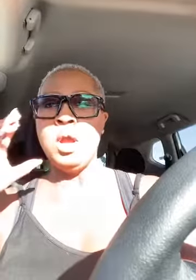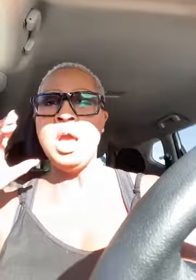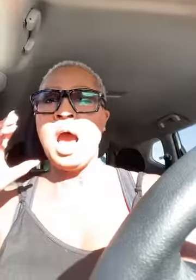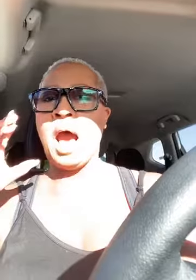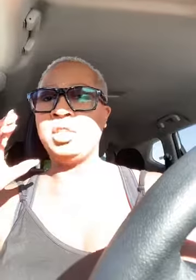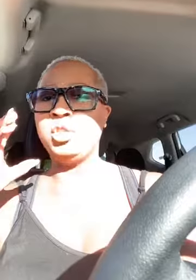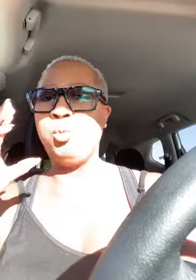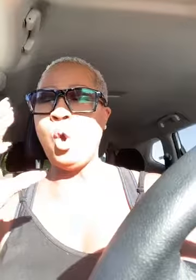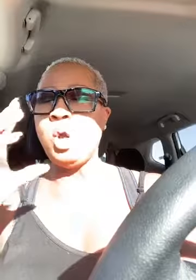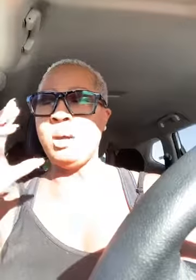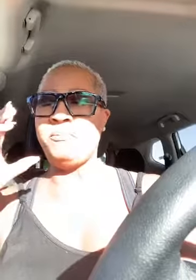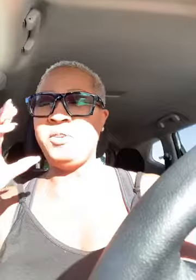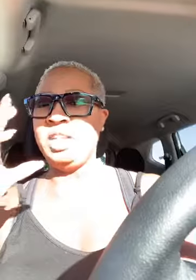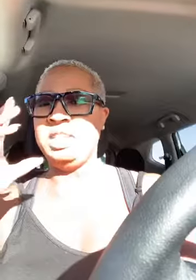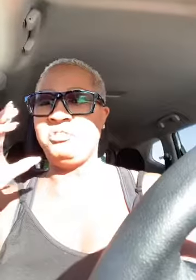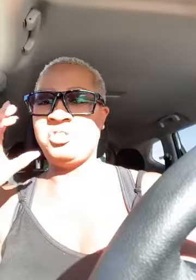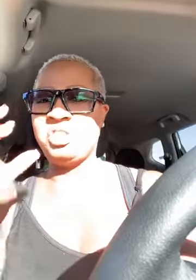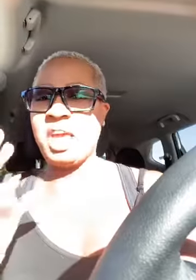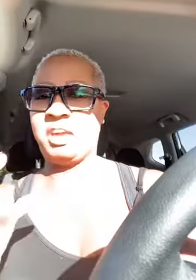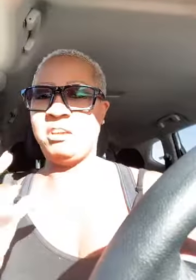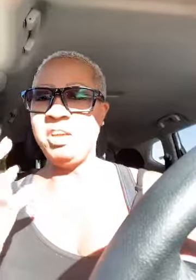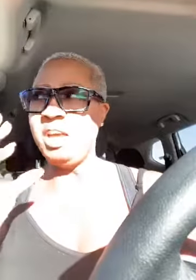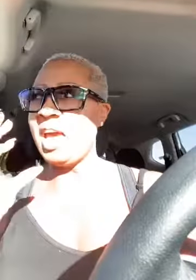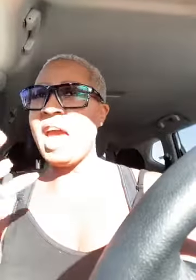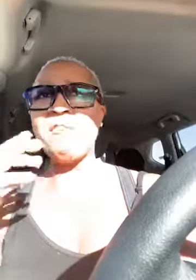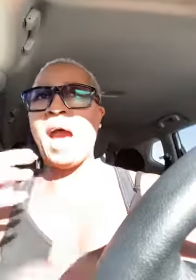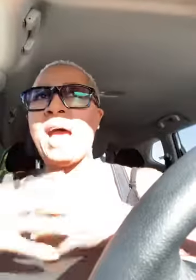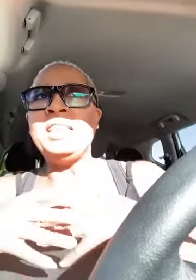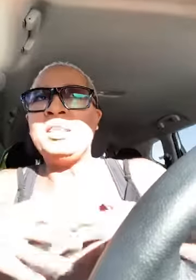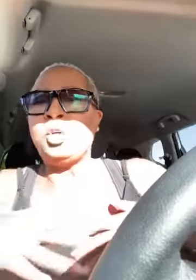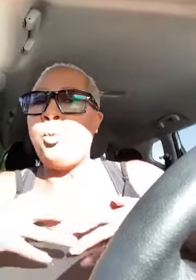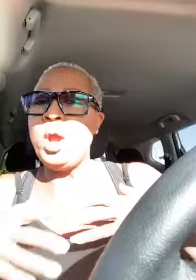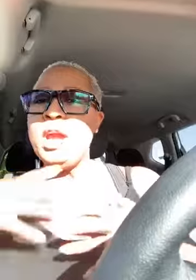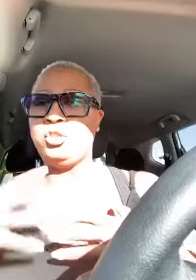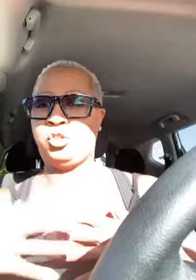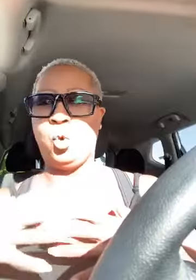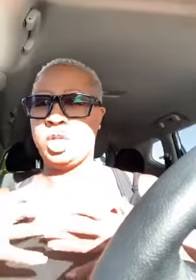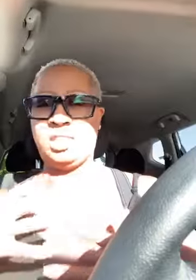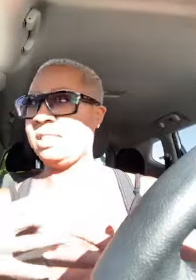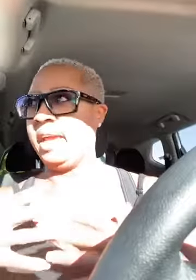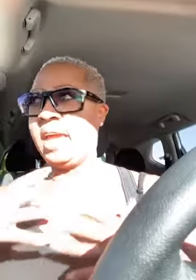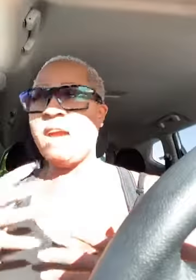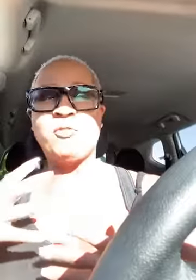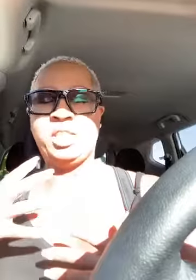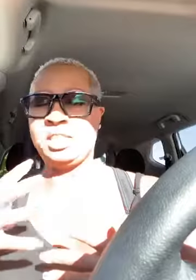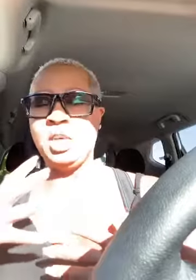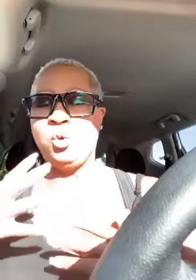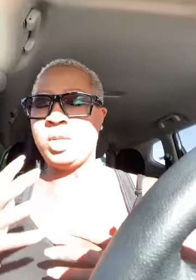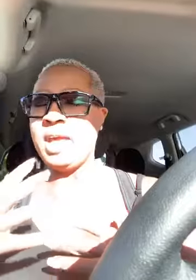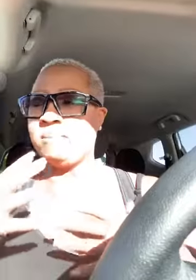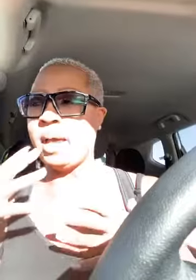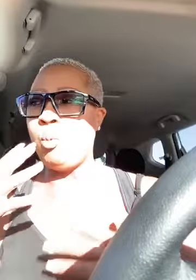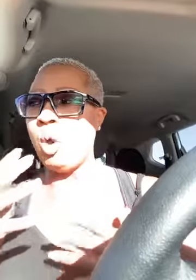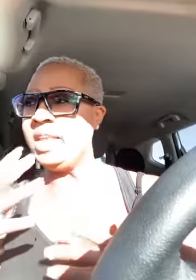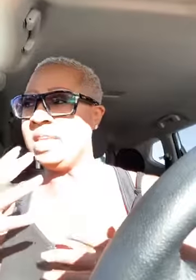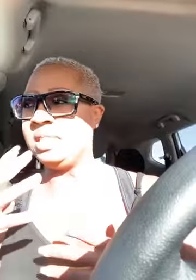i just woke up feeling sick it's a weird sort of sick every single day i'm like what is